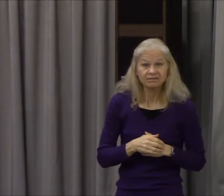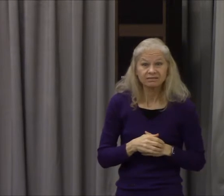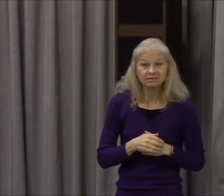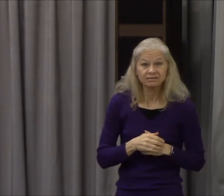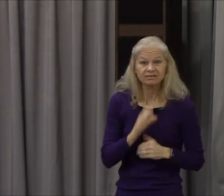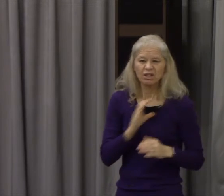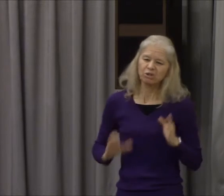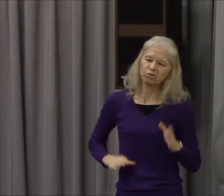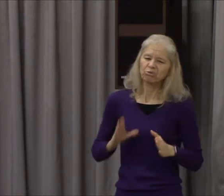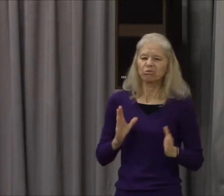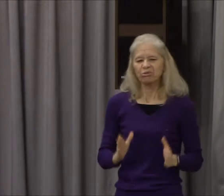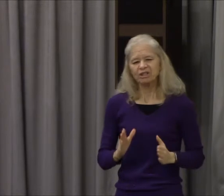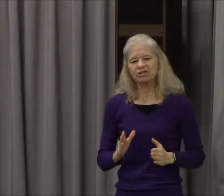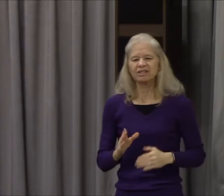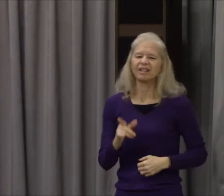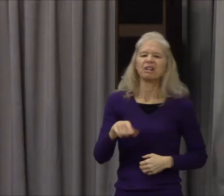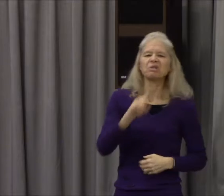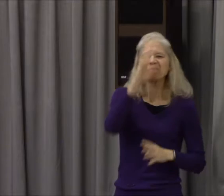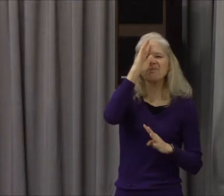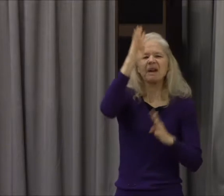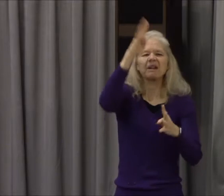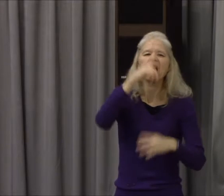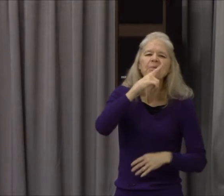I went out to the deer feeder at the house the other day